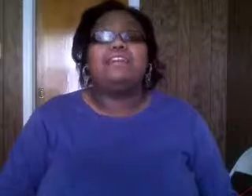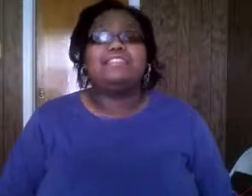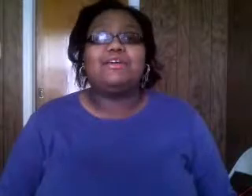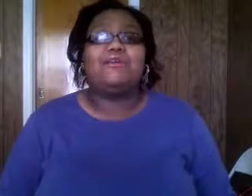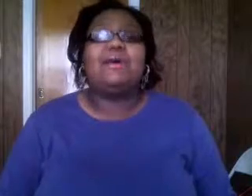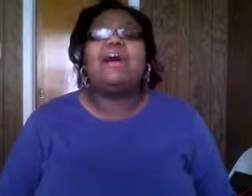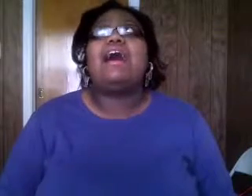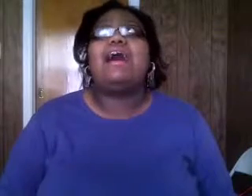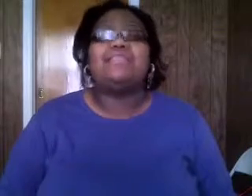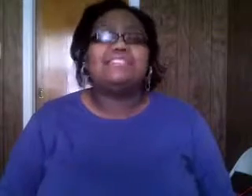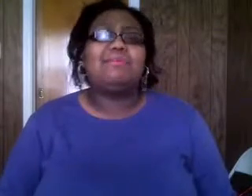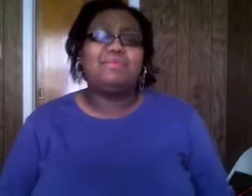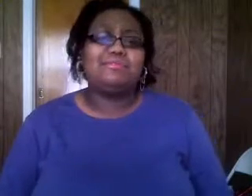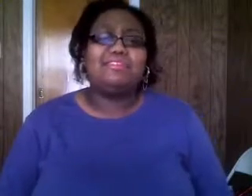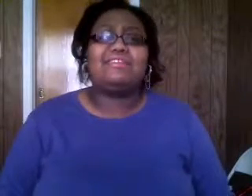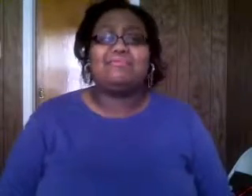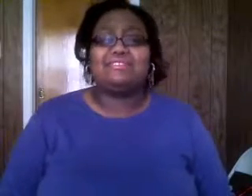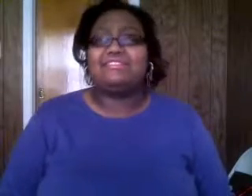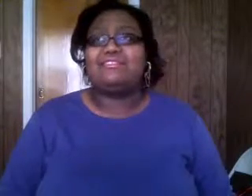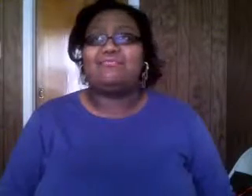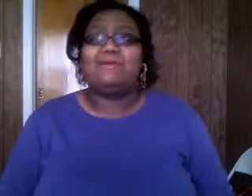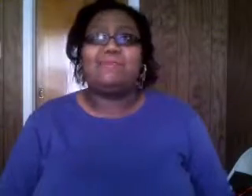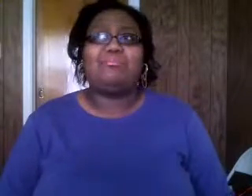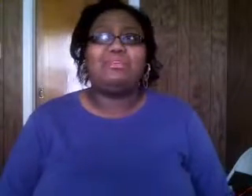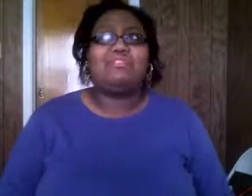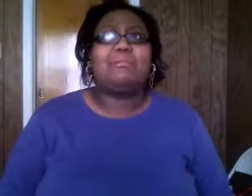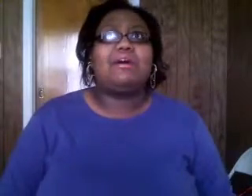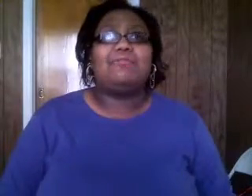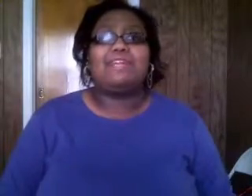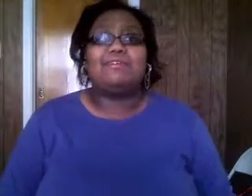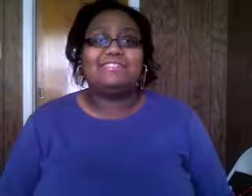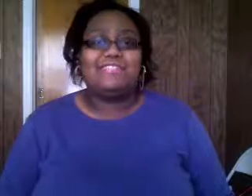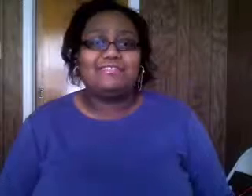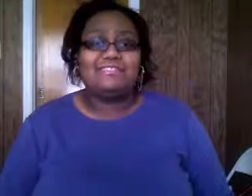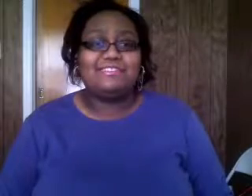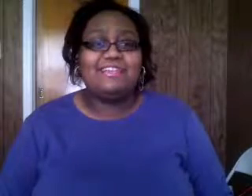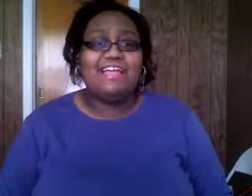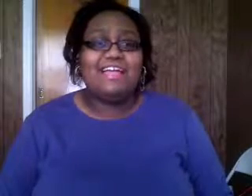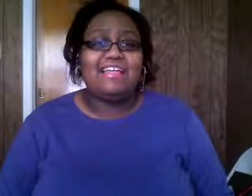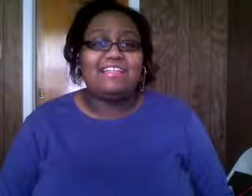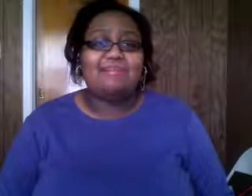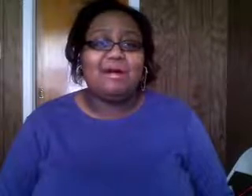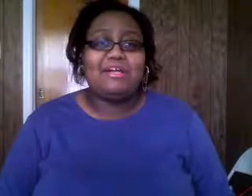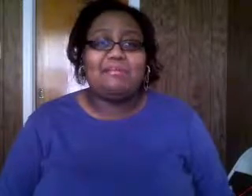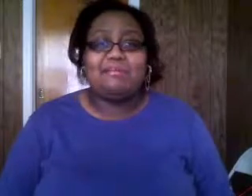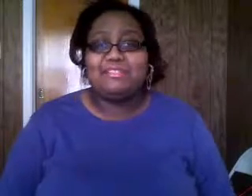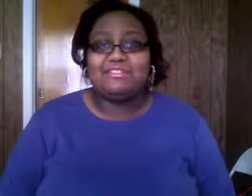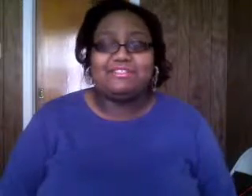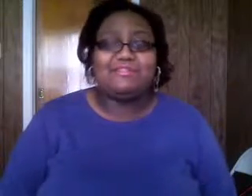so i listen to my music i'm just you know my brother and my mom were downstairs and my mom would come upstairs to her